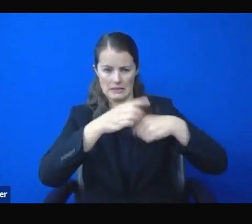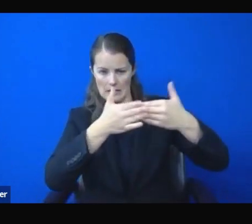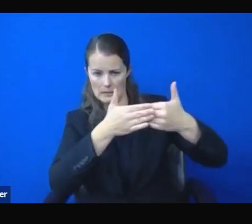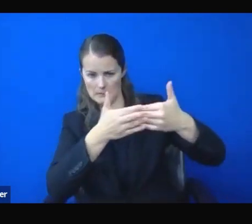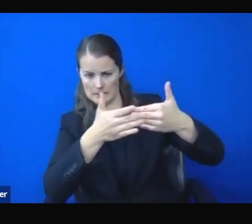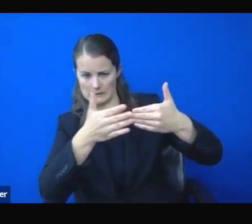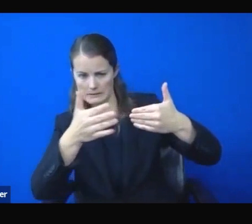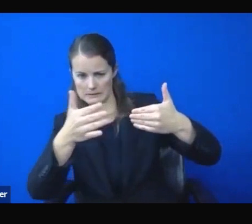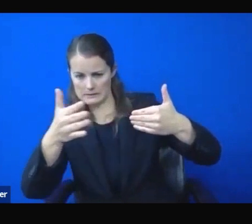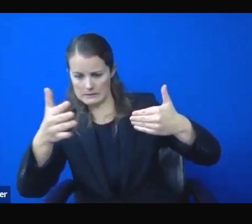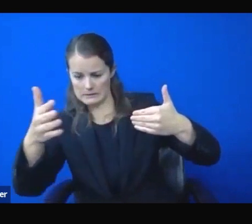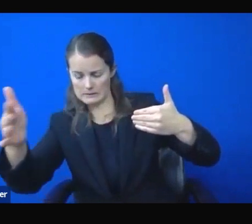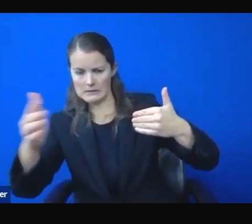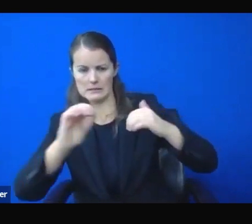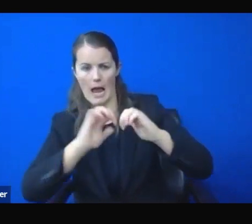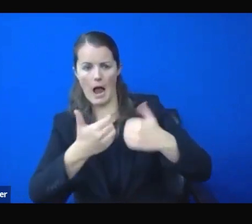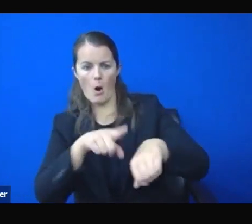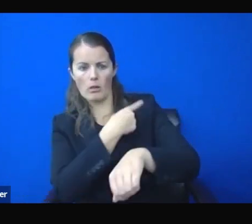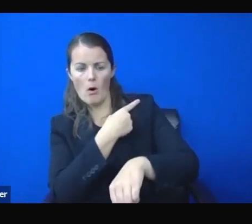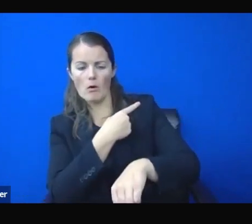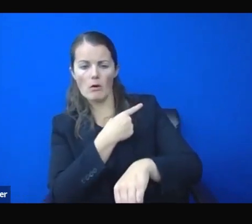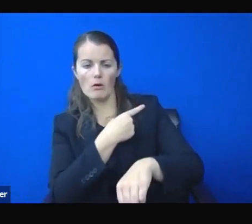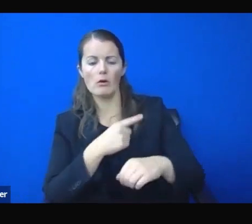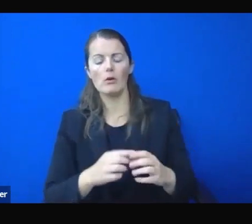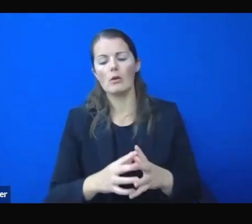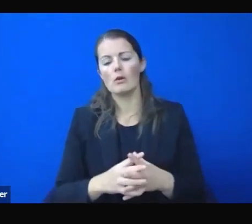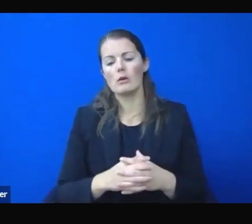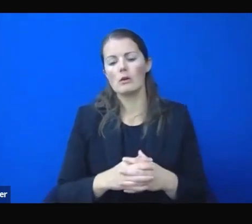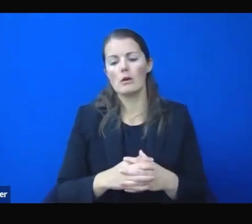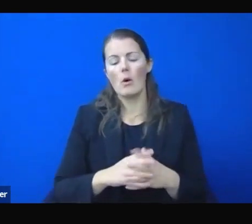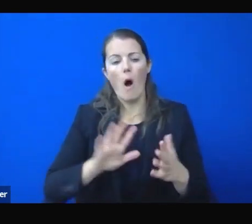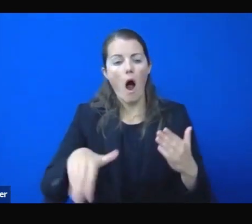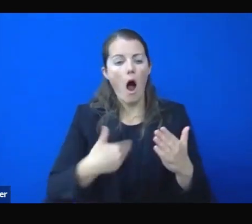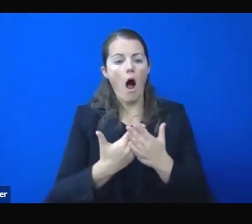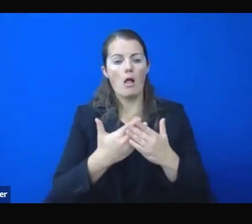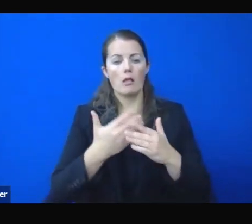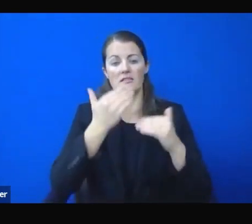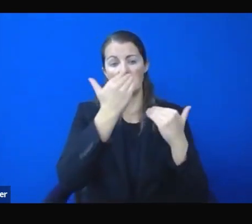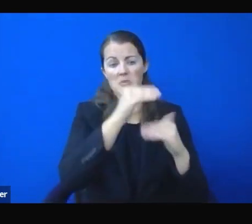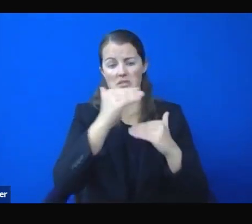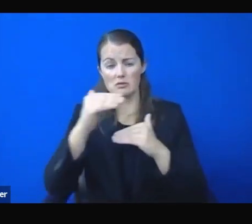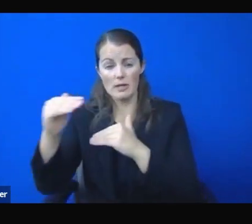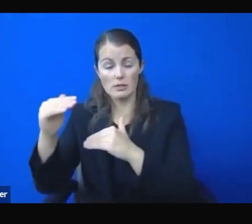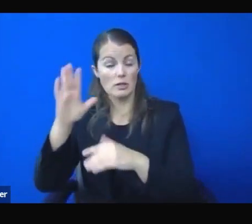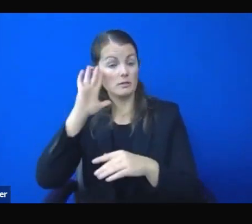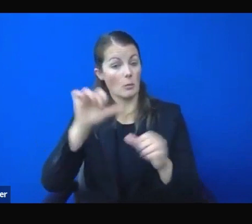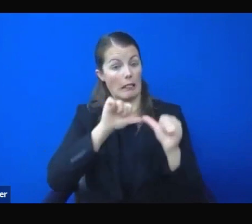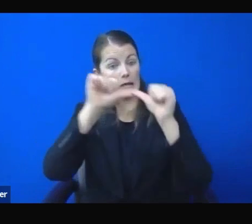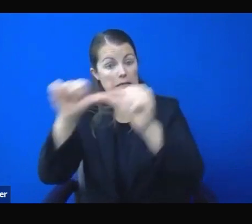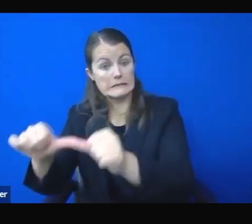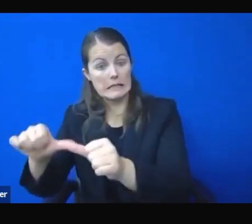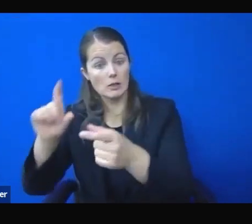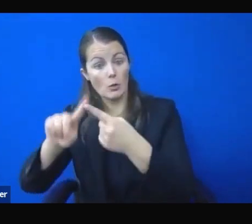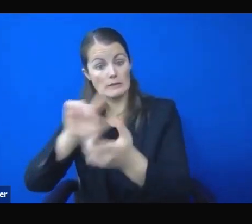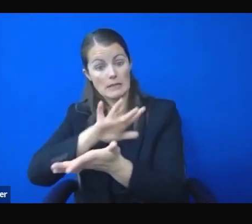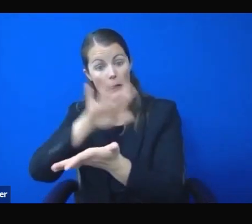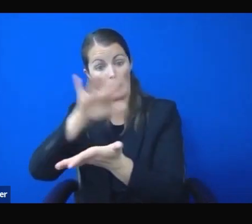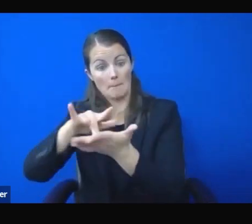and residents assume that the bridge, with all the restrictions it entails, lasts until midsummer when the vaccine is widely distributed?